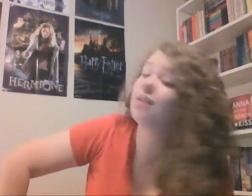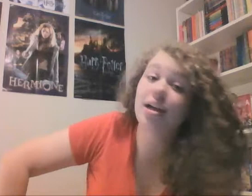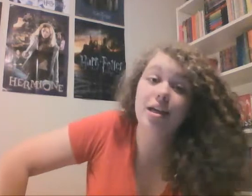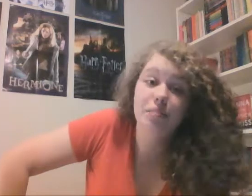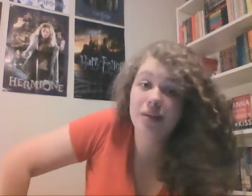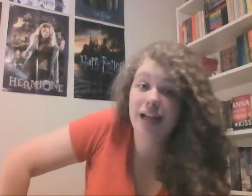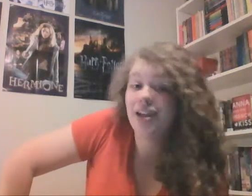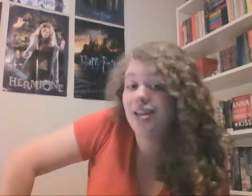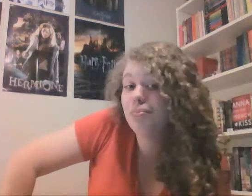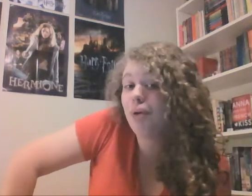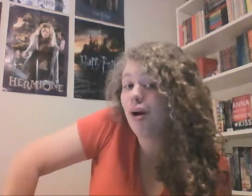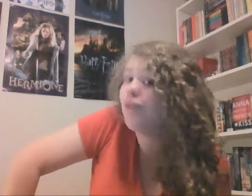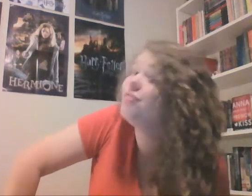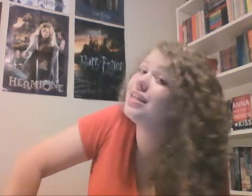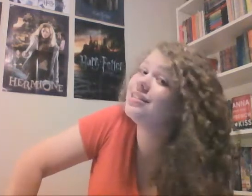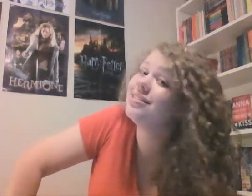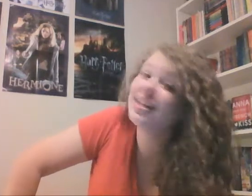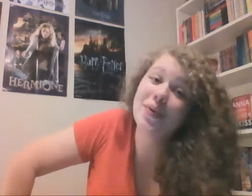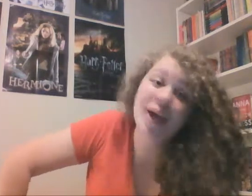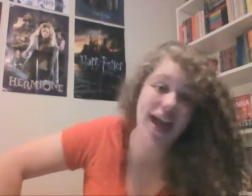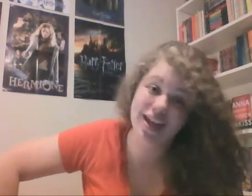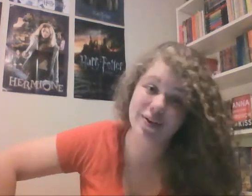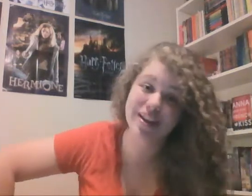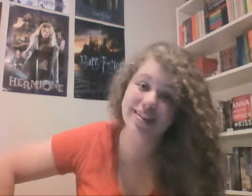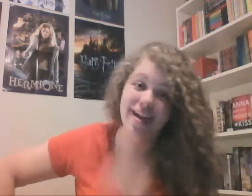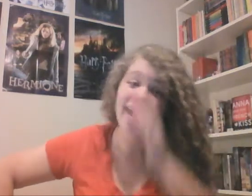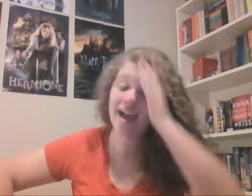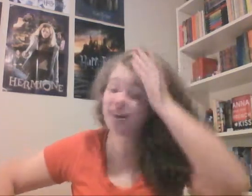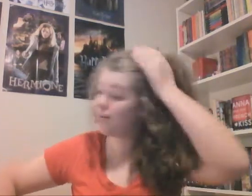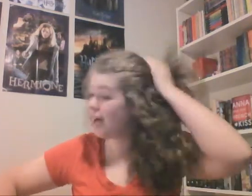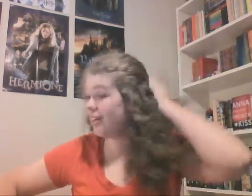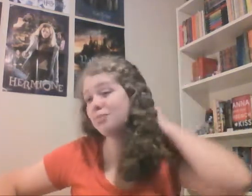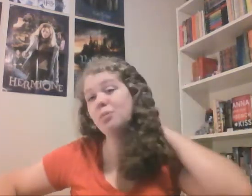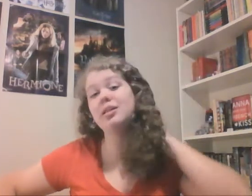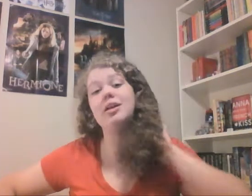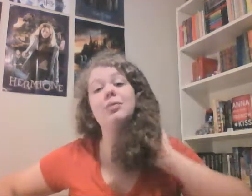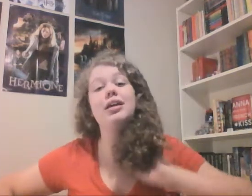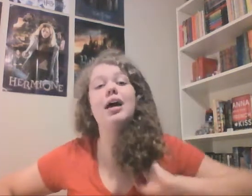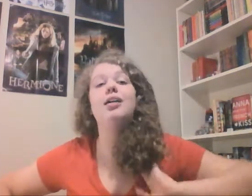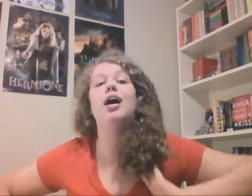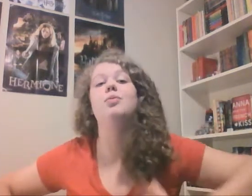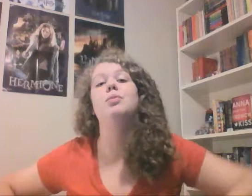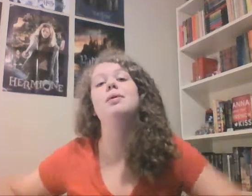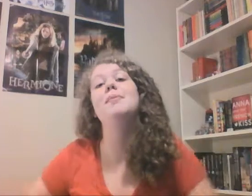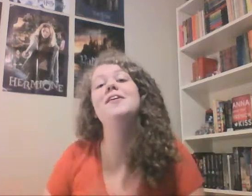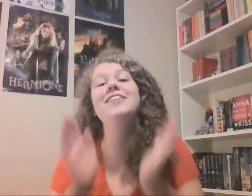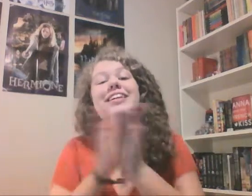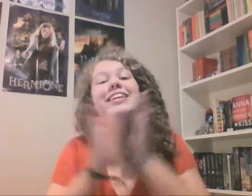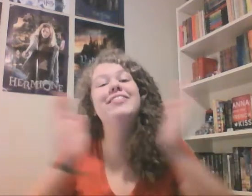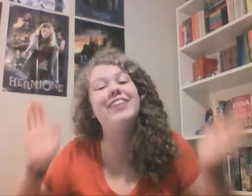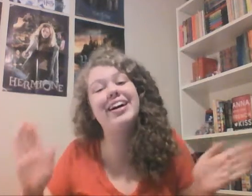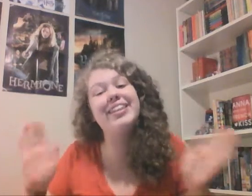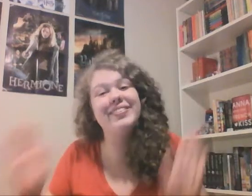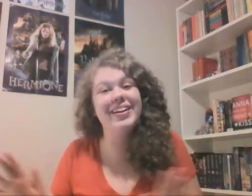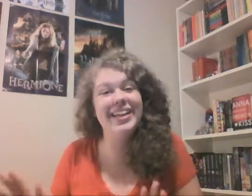I am I am perfectly okay with any Malik moment that we get I will be perfectly fine with